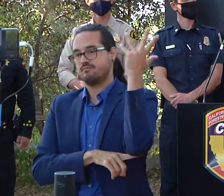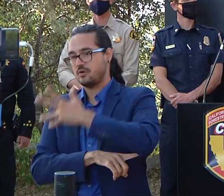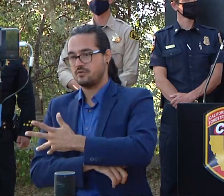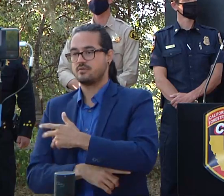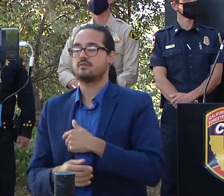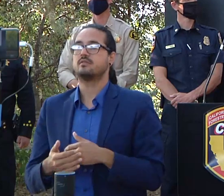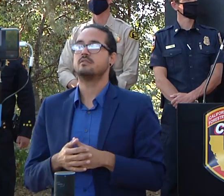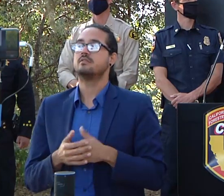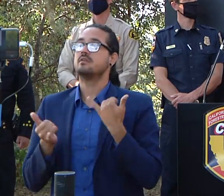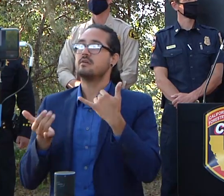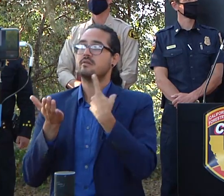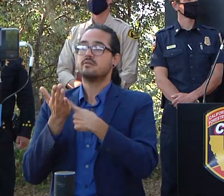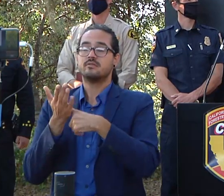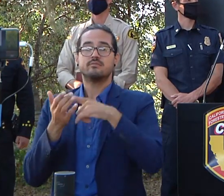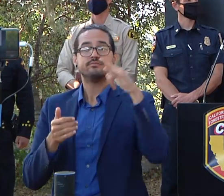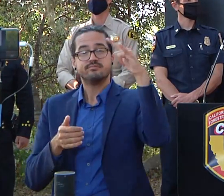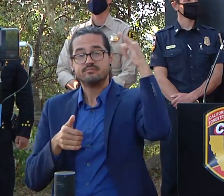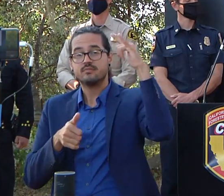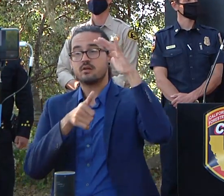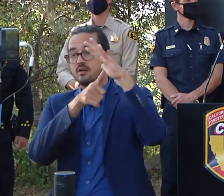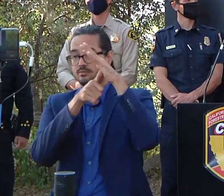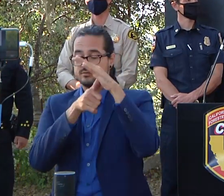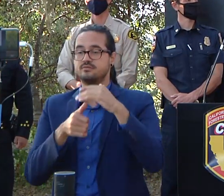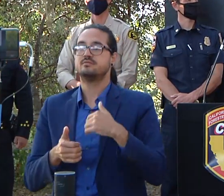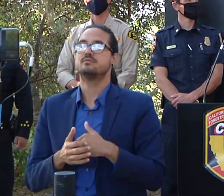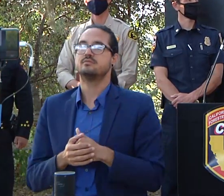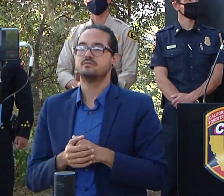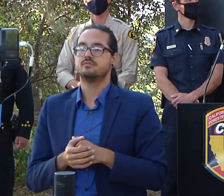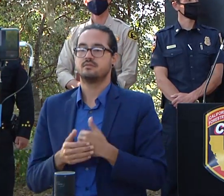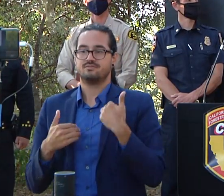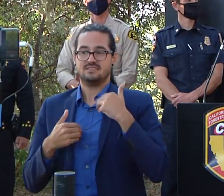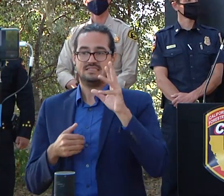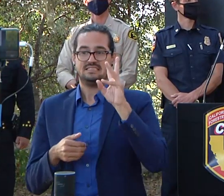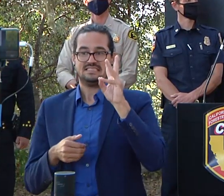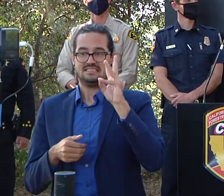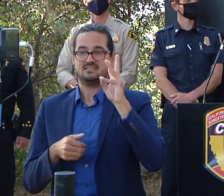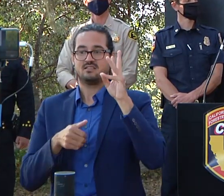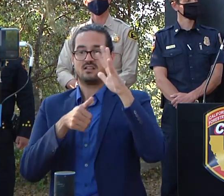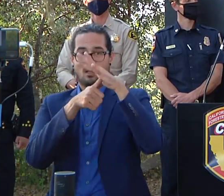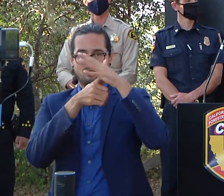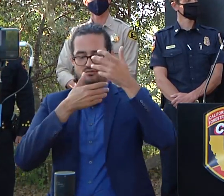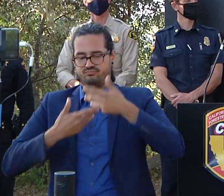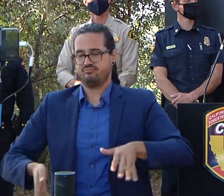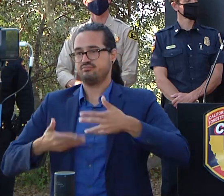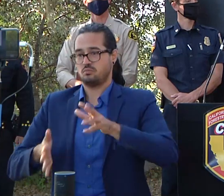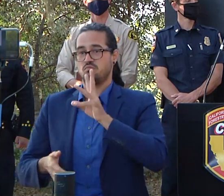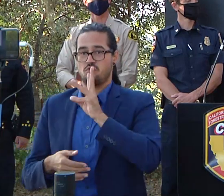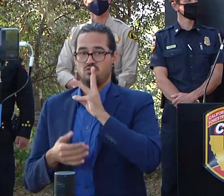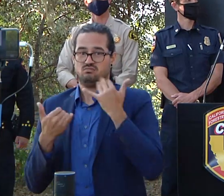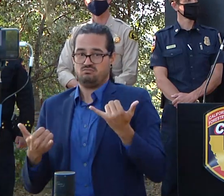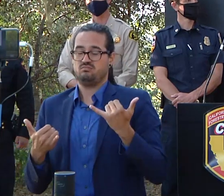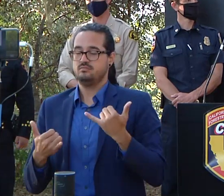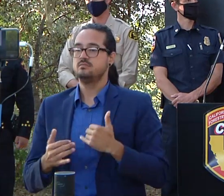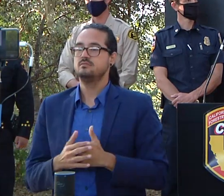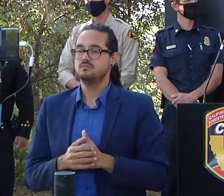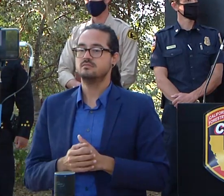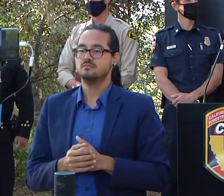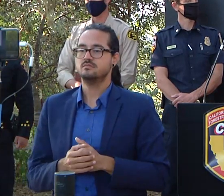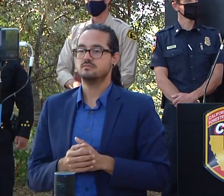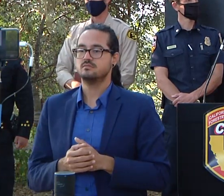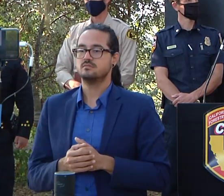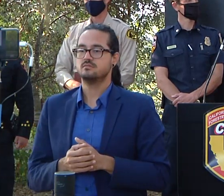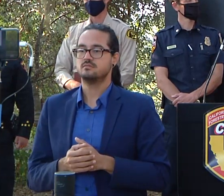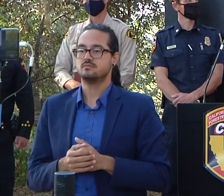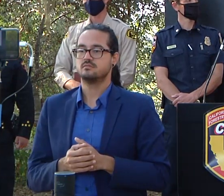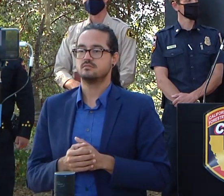efforts uh again we've got about six water dropping helicopters those have been in play once the uh weather cleared up and that's been later